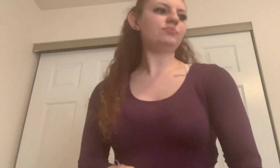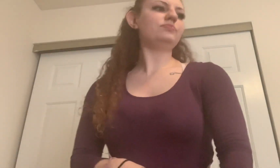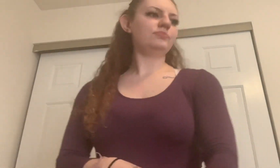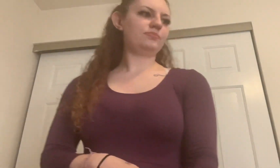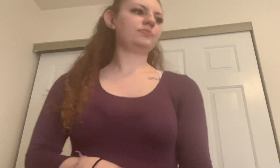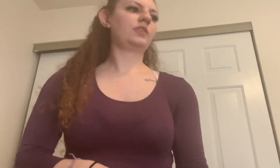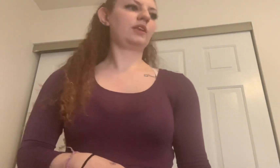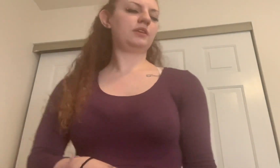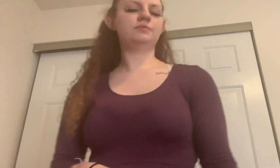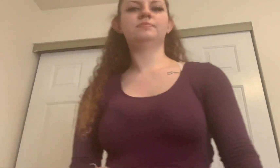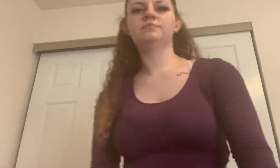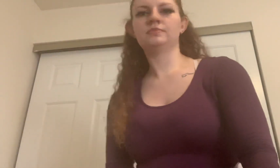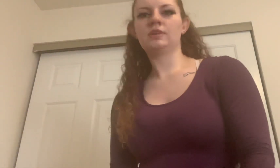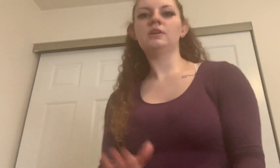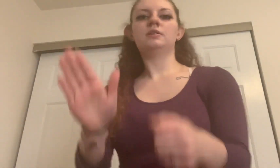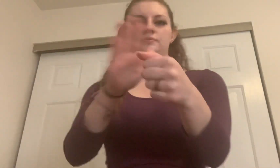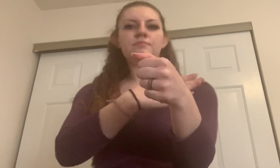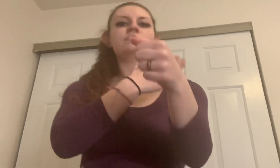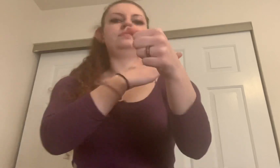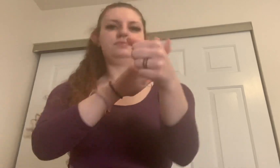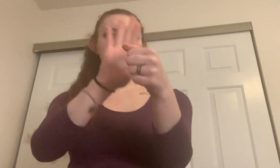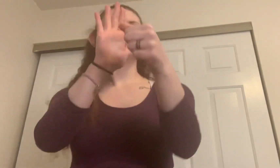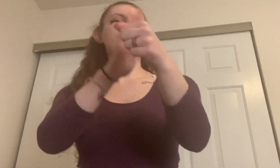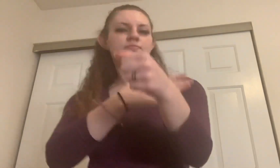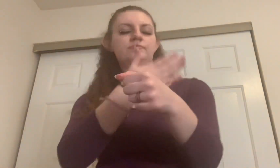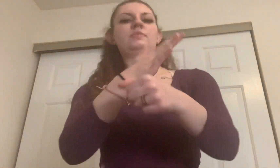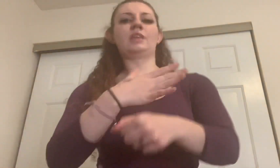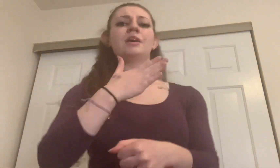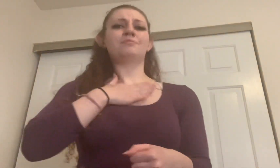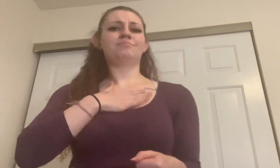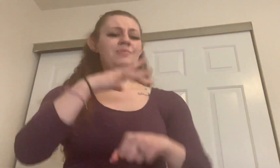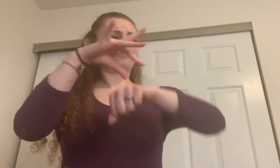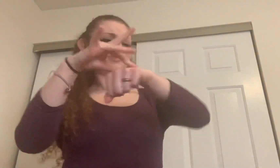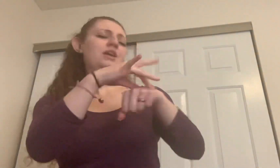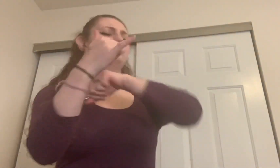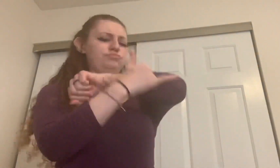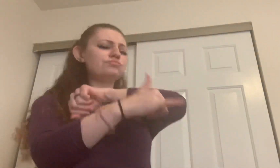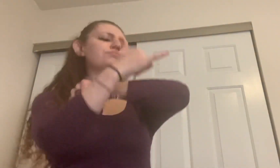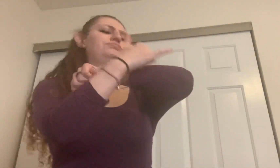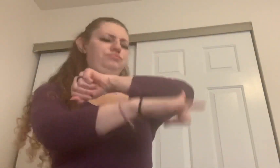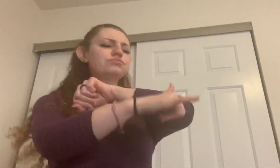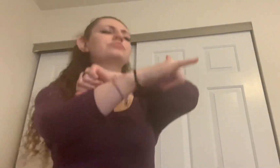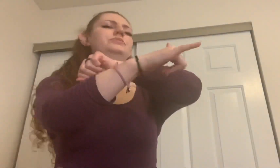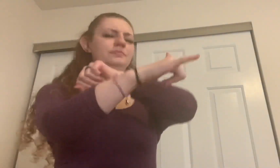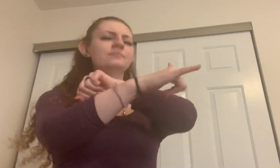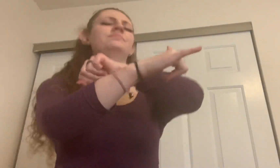We are up on are going said, are going